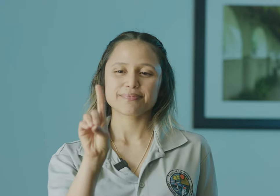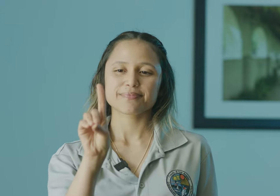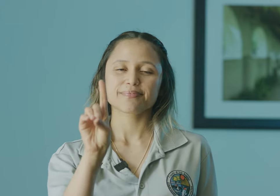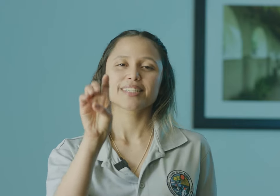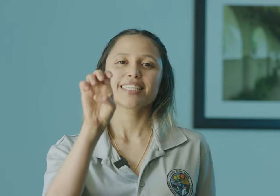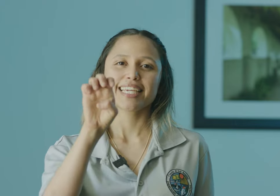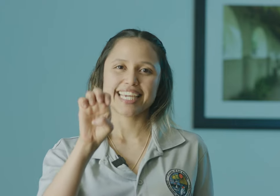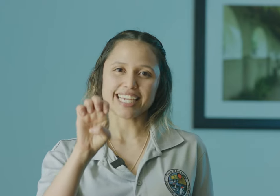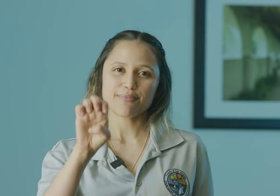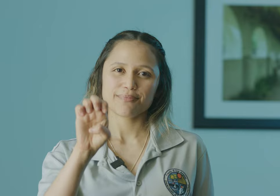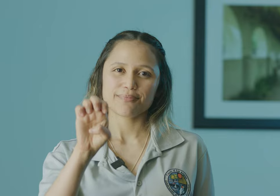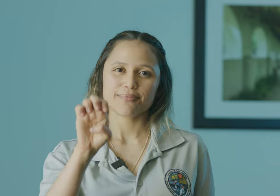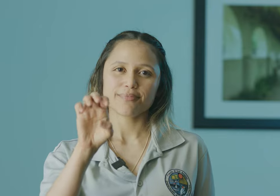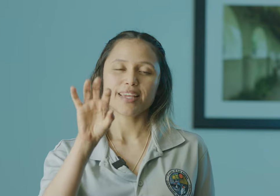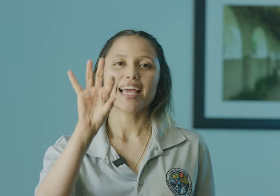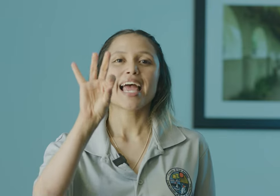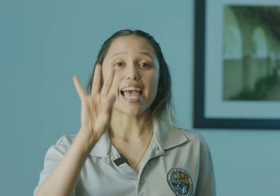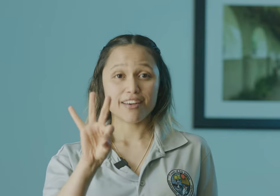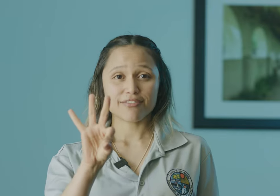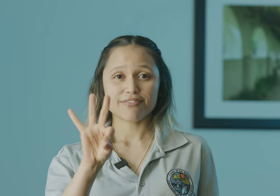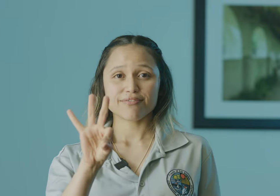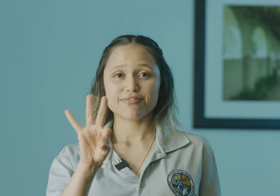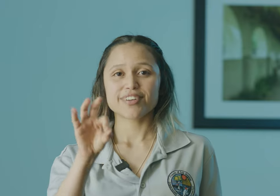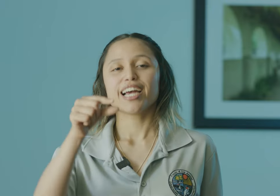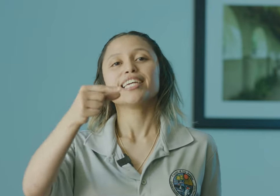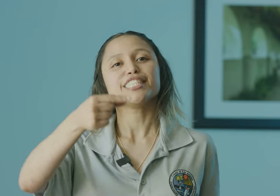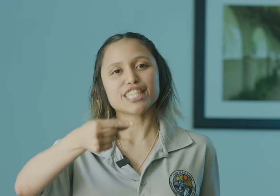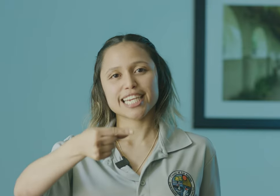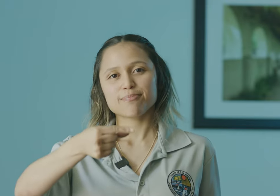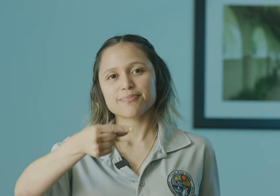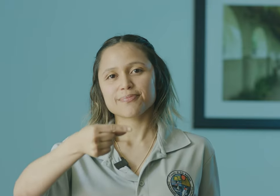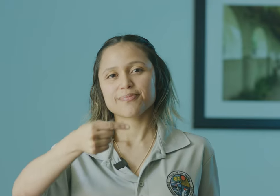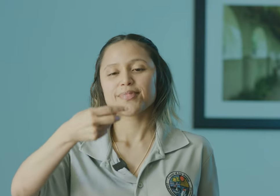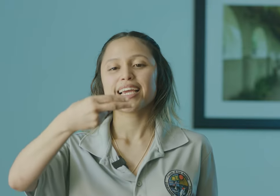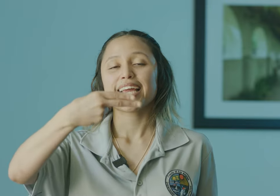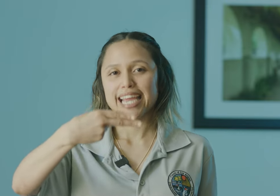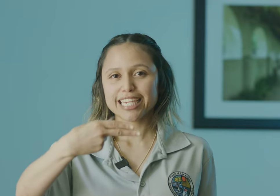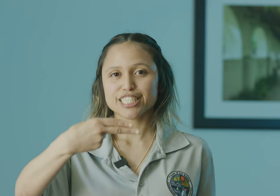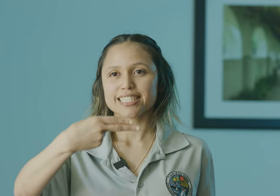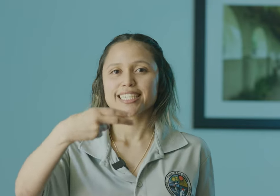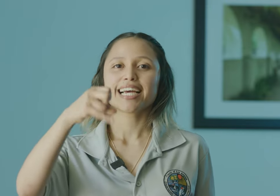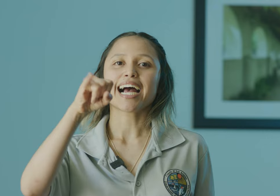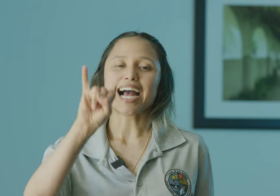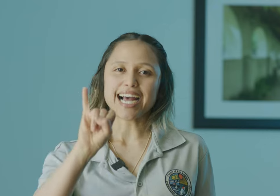E. F. G. H. I.